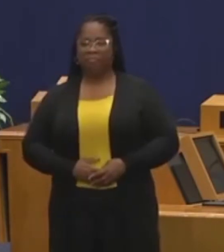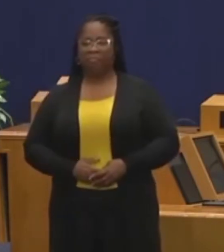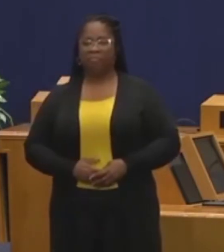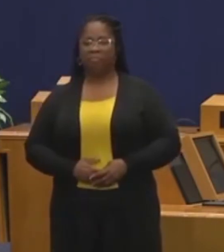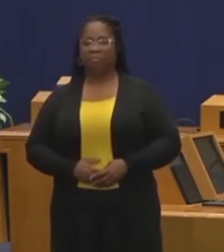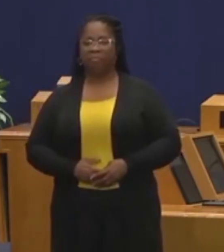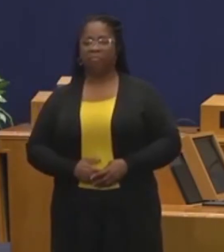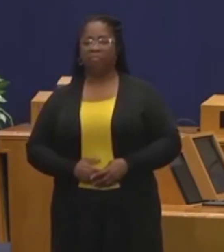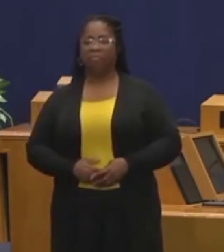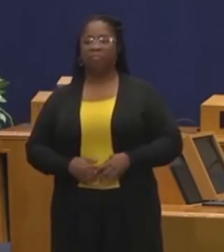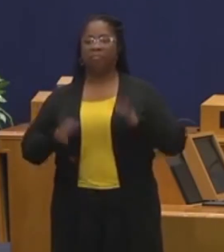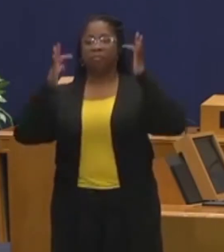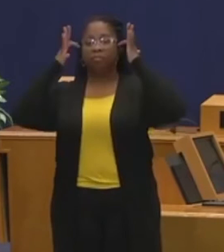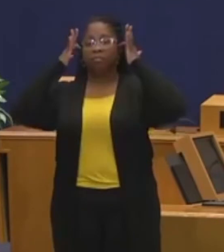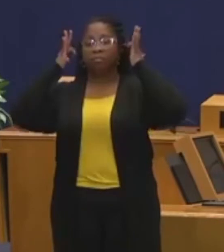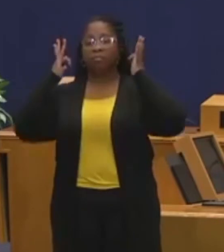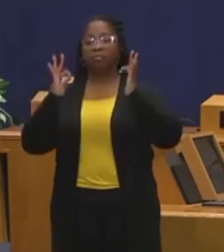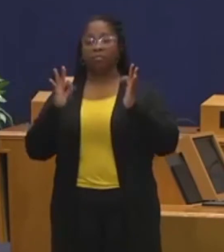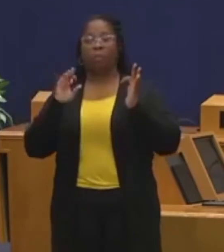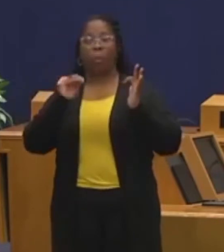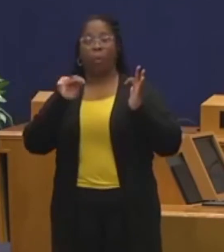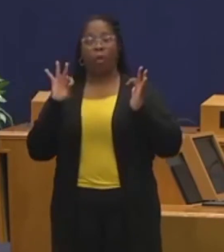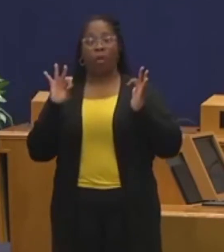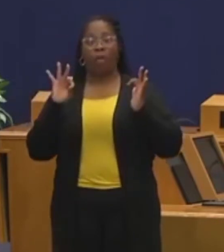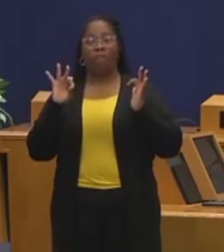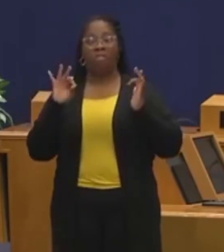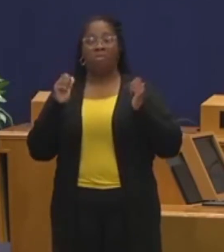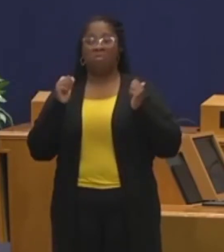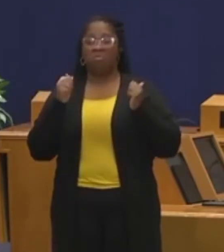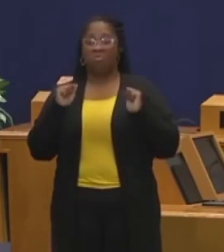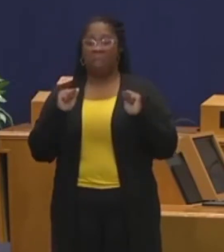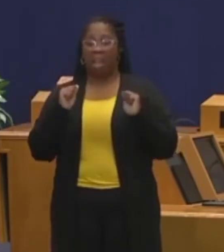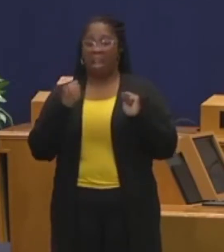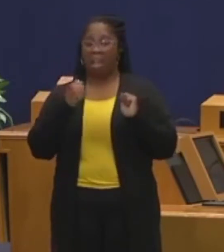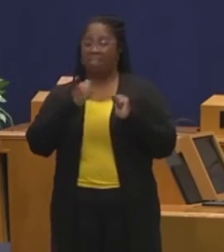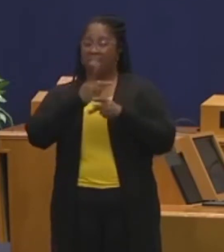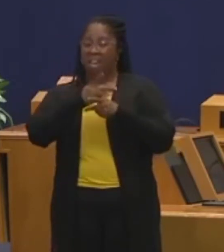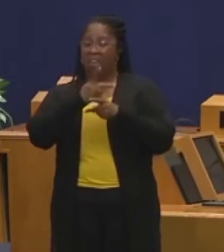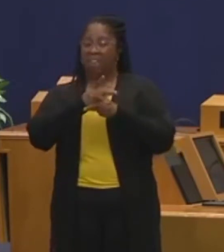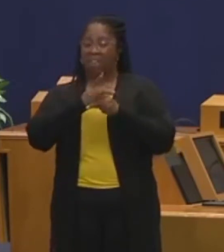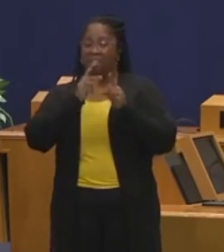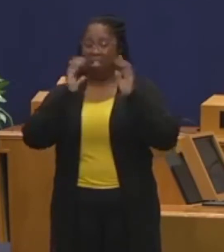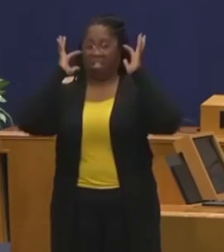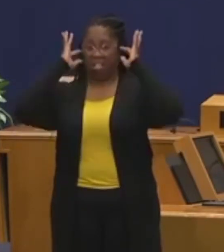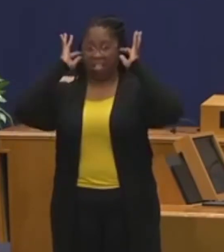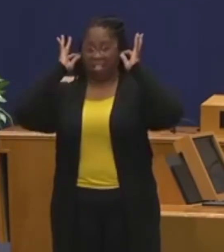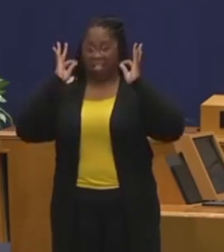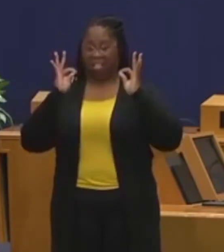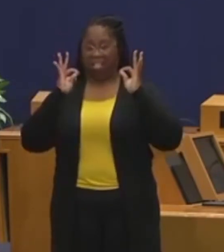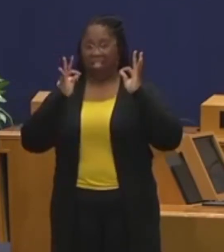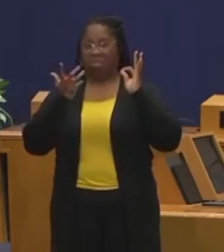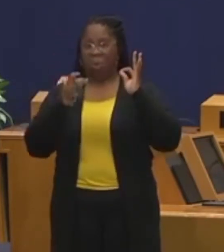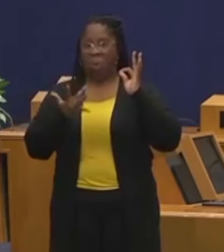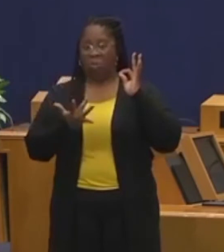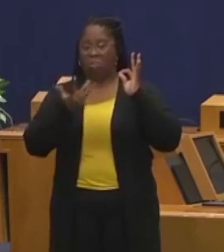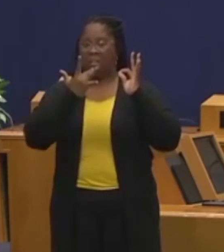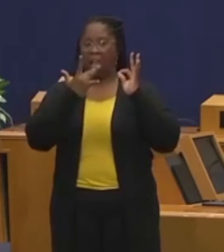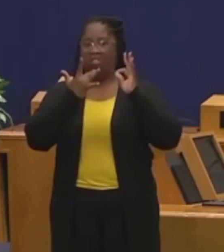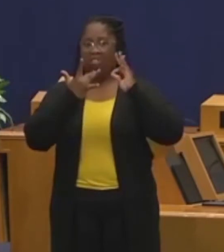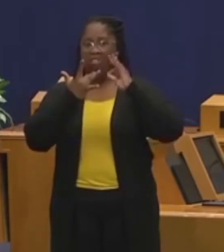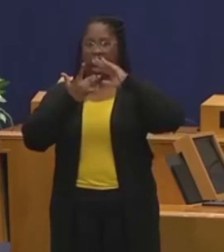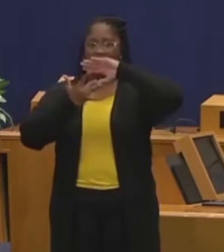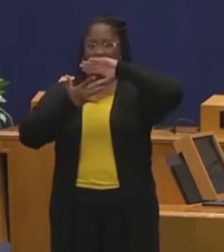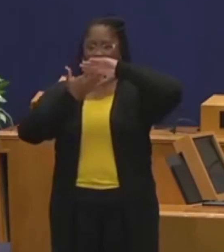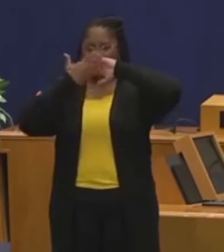Take your face covering off. Try to make sure you fold it carefully without touching what was touching